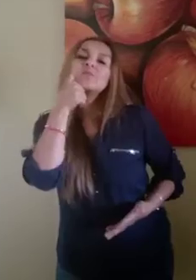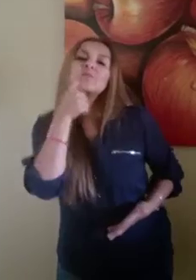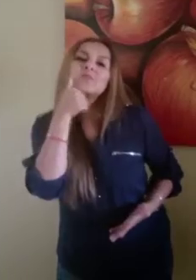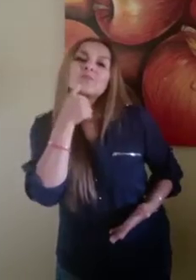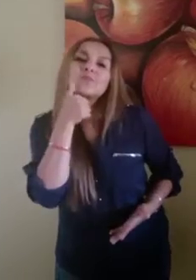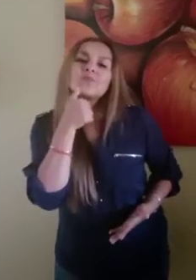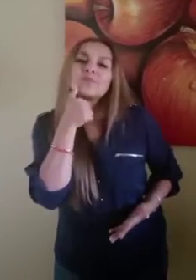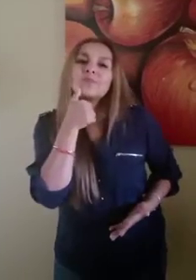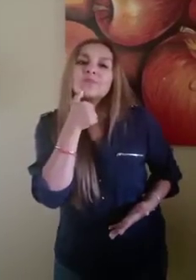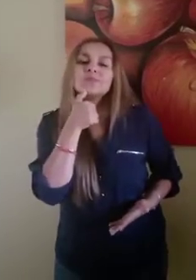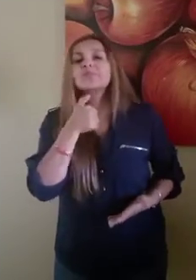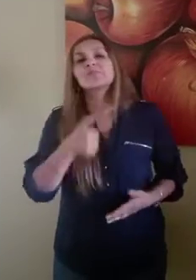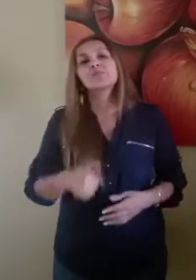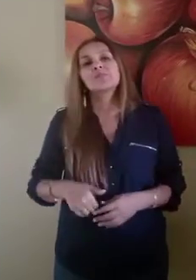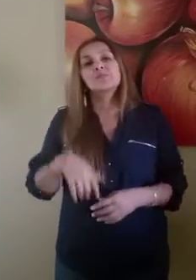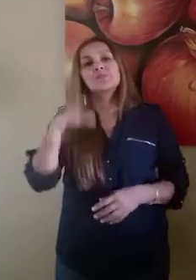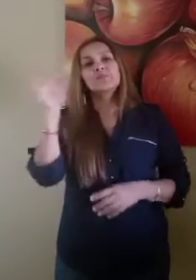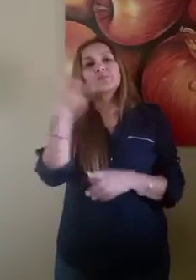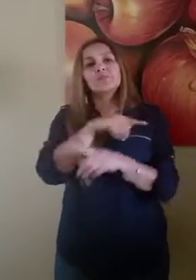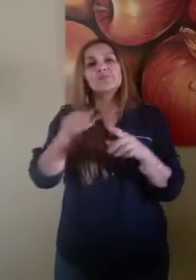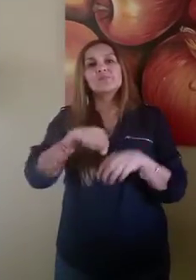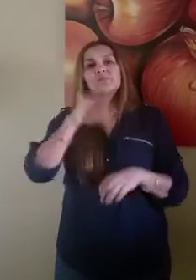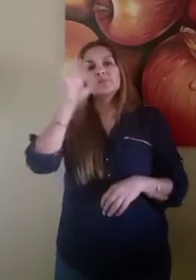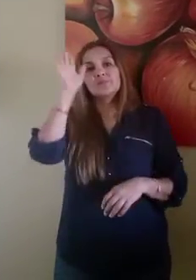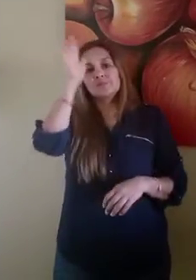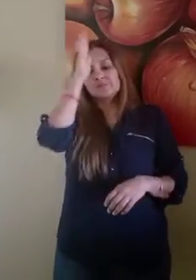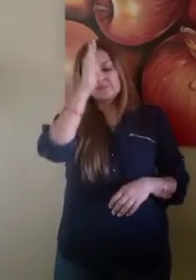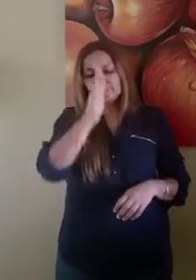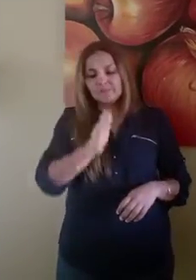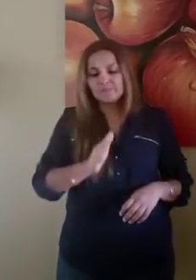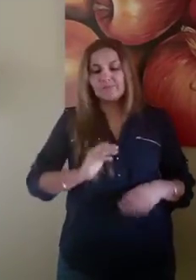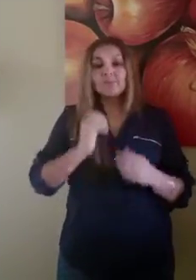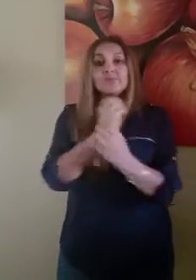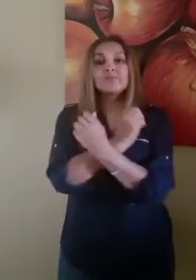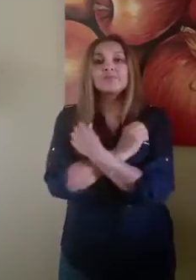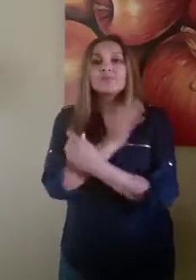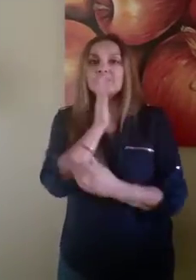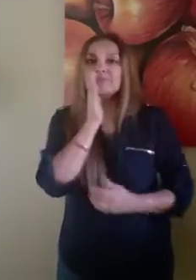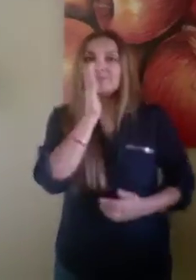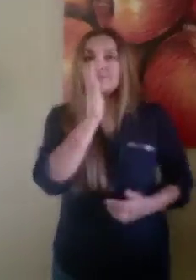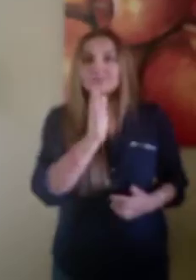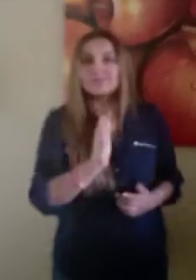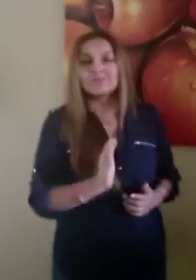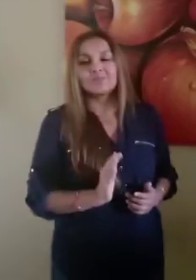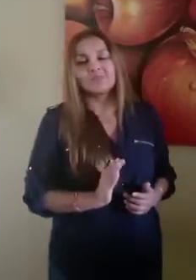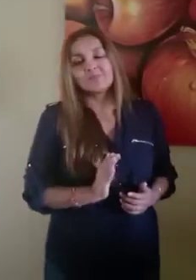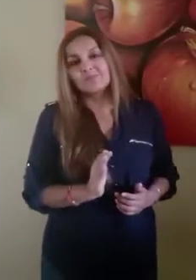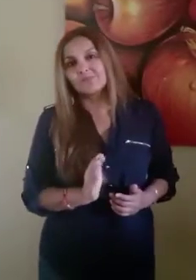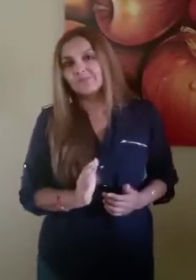else, he'll change for good he's When man loves a woman,